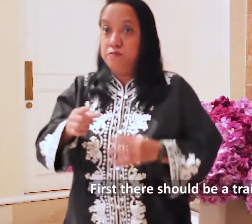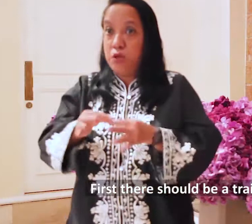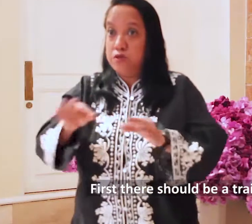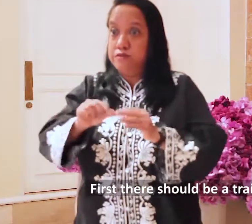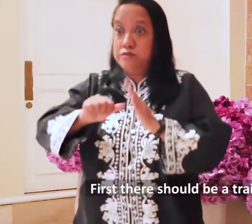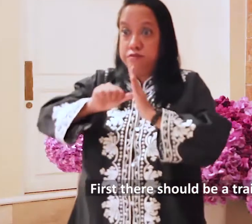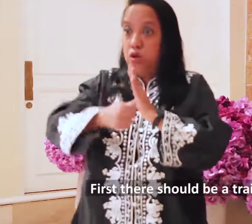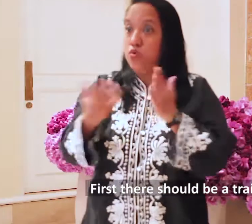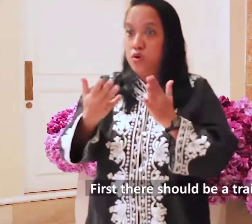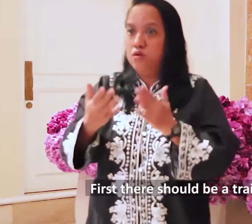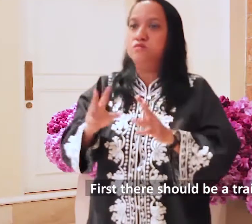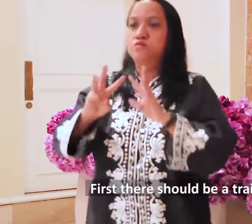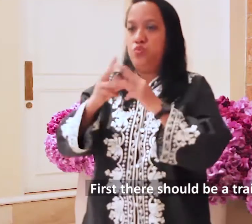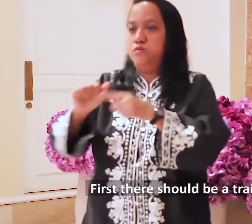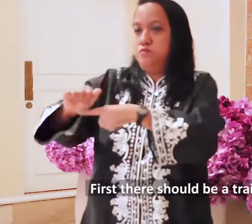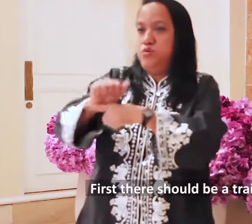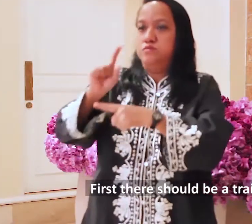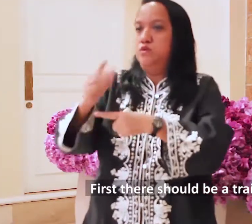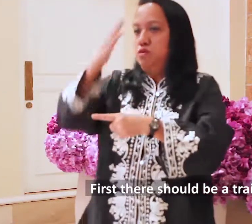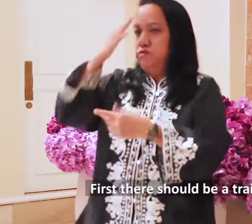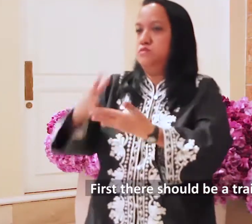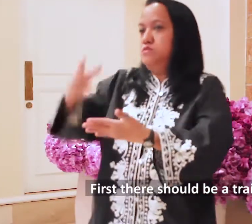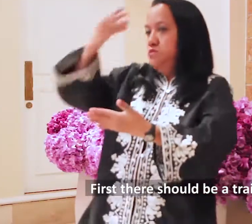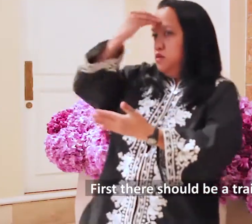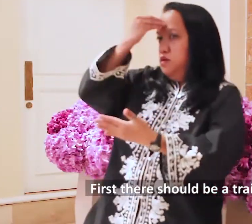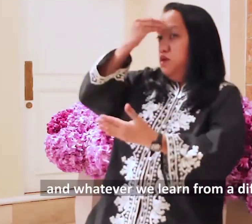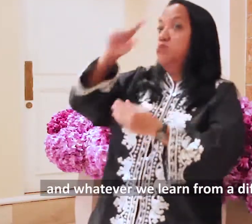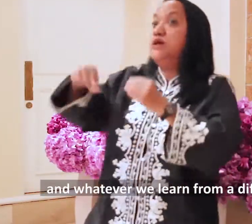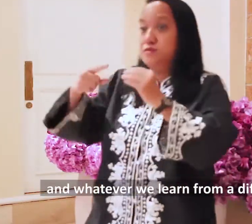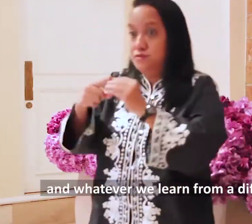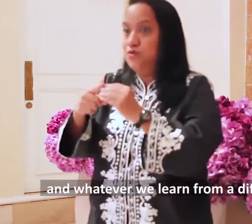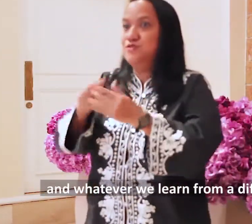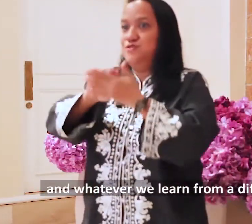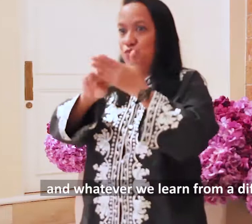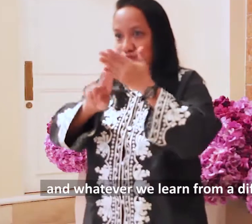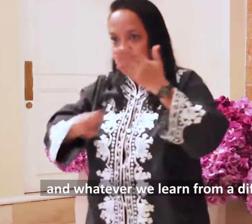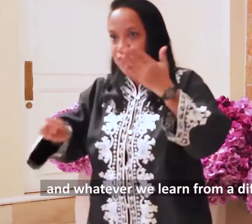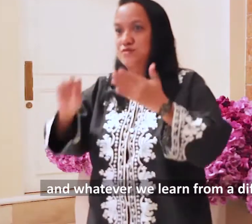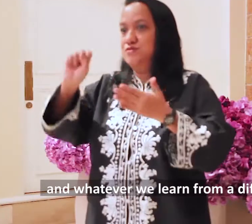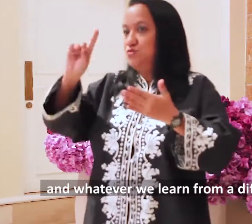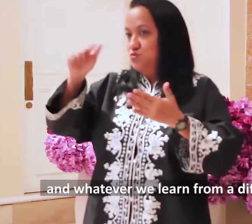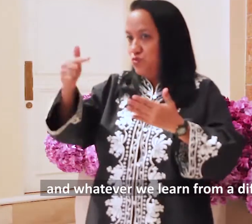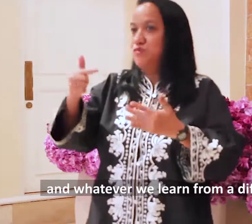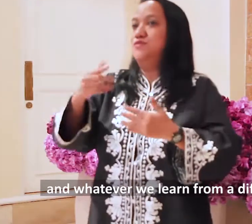of course, there should be trainings prior, and whatever we learn from the different frameworks,